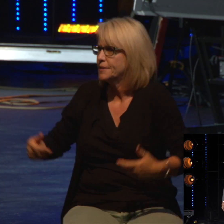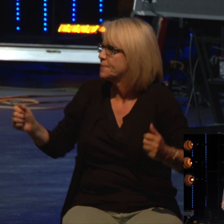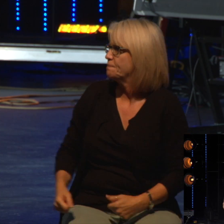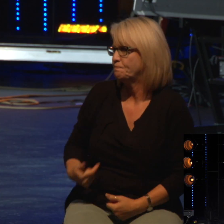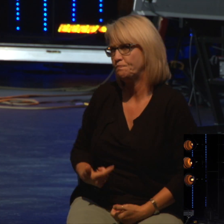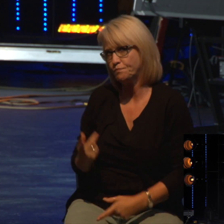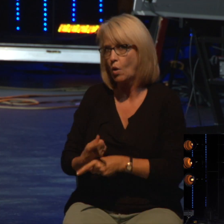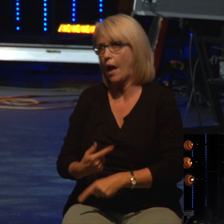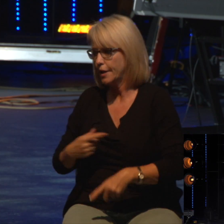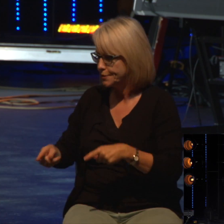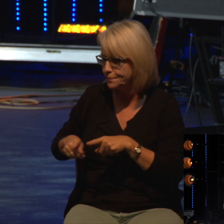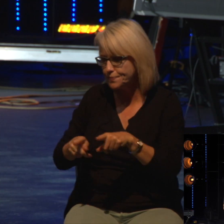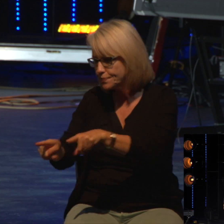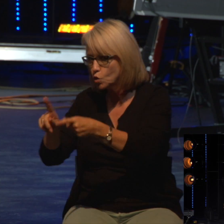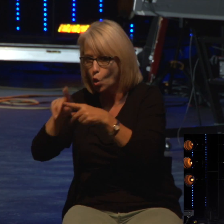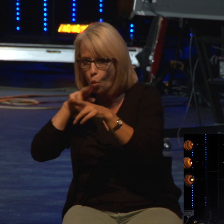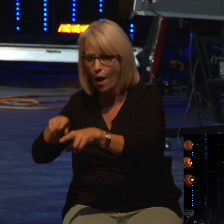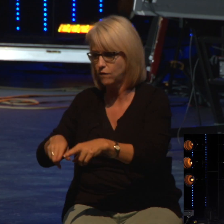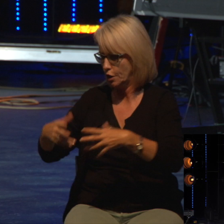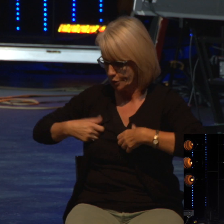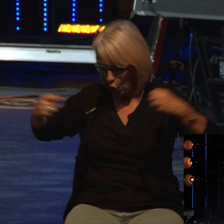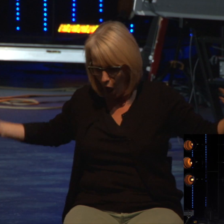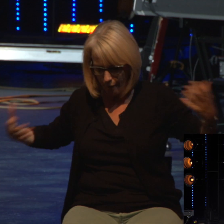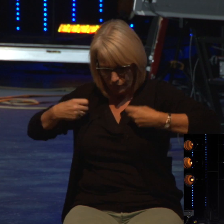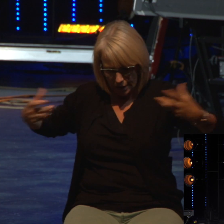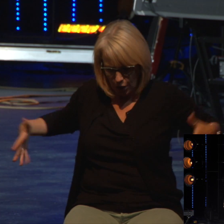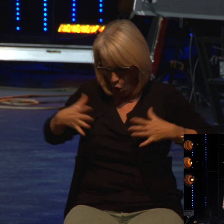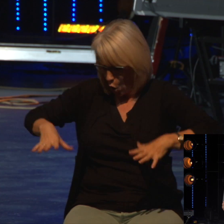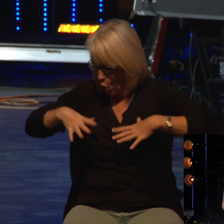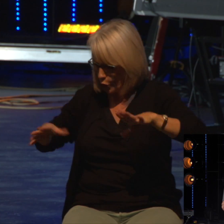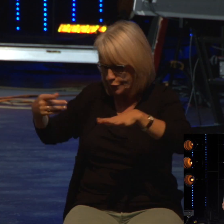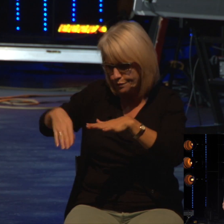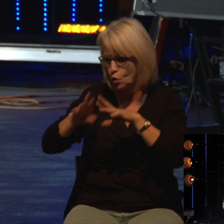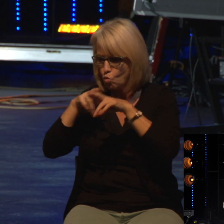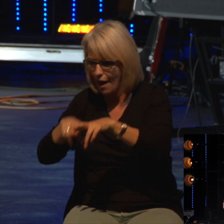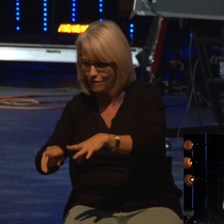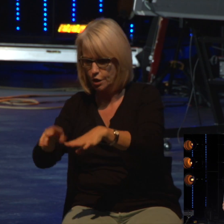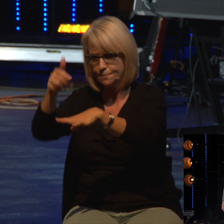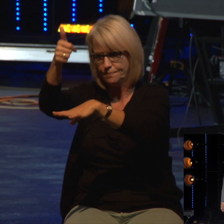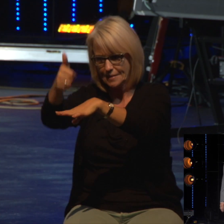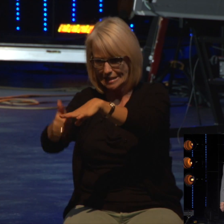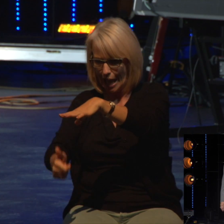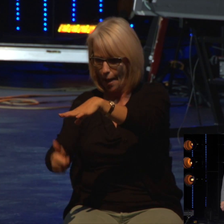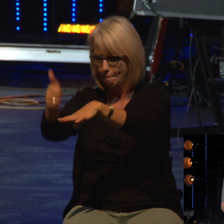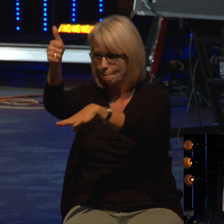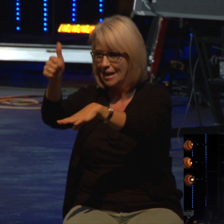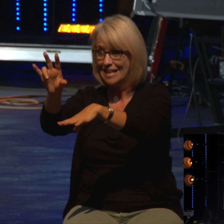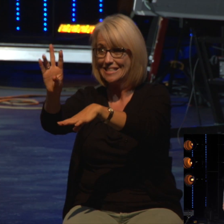stripped off his royal garments, went down into the River Jordan, immersed himself six times,